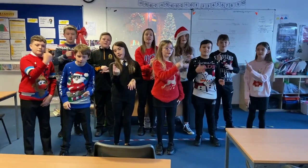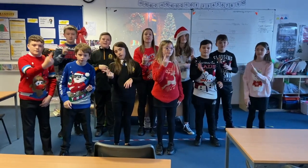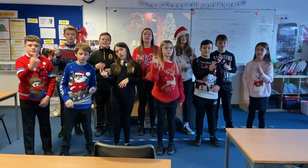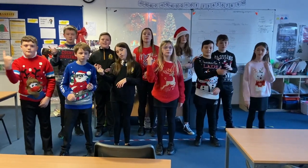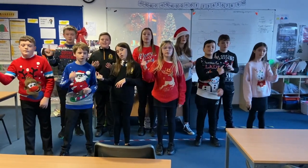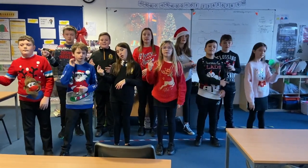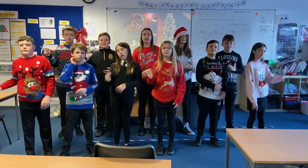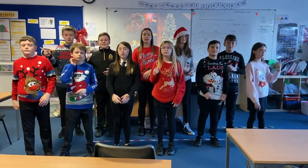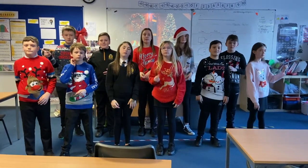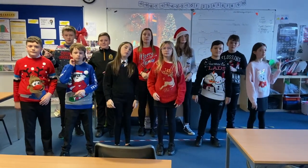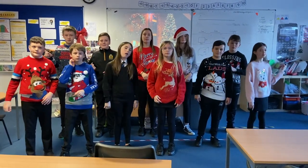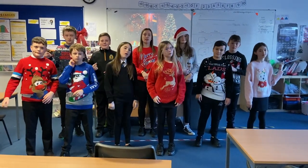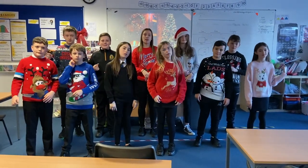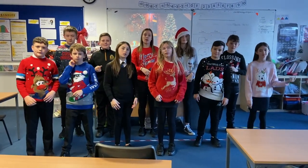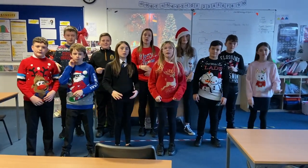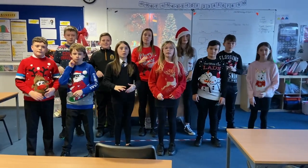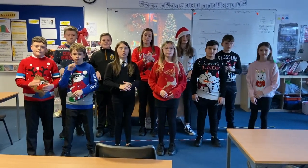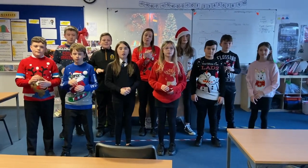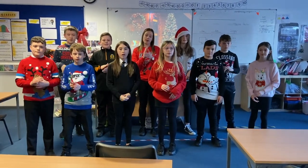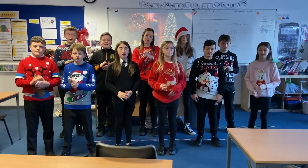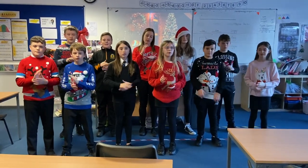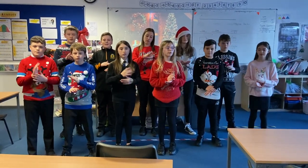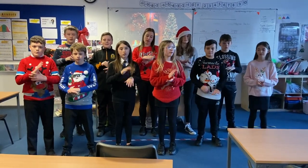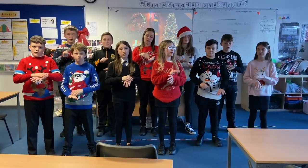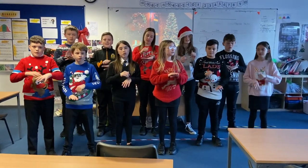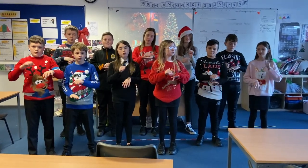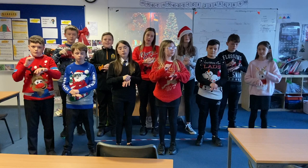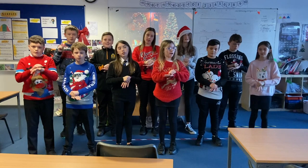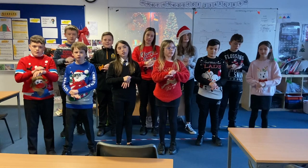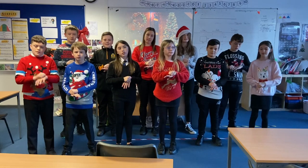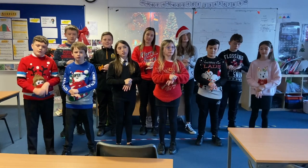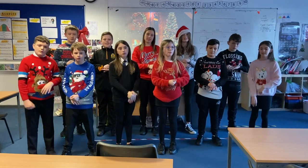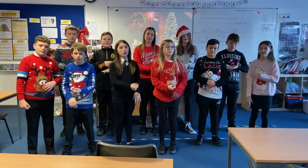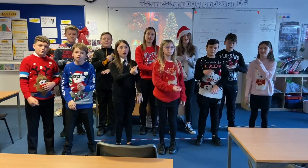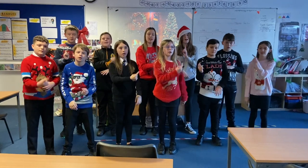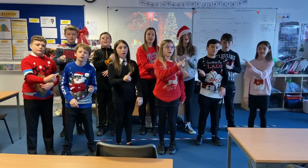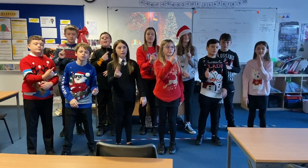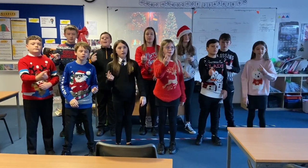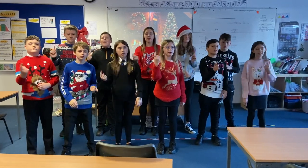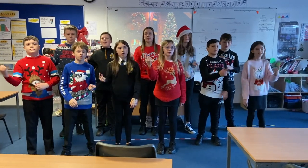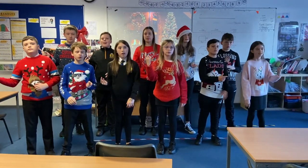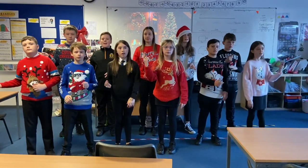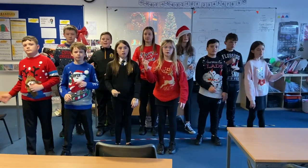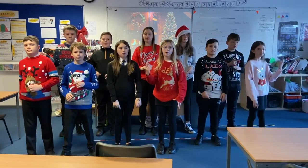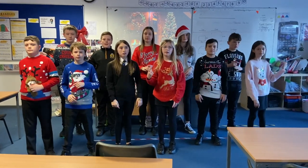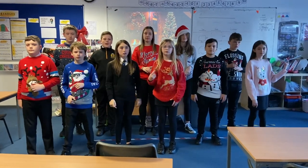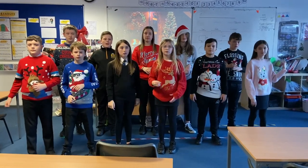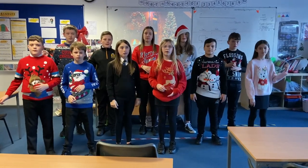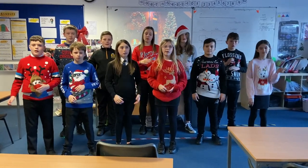everyone Merry Christmas everyone